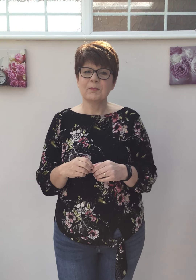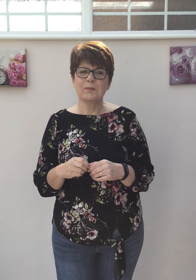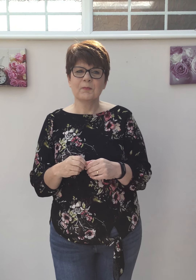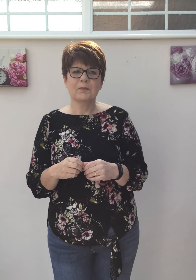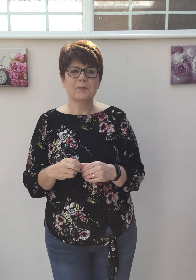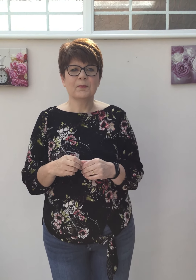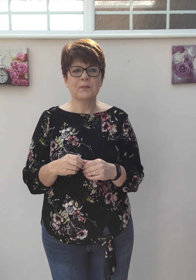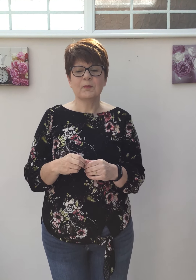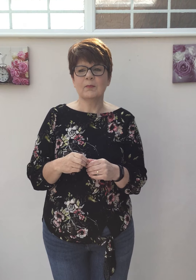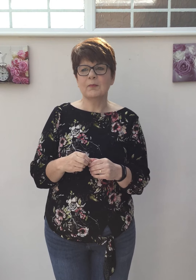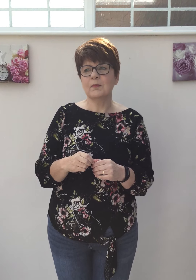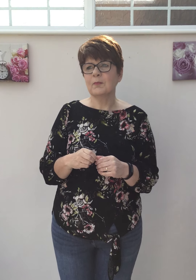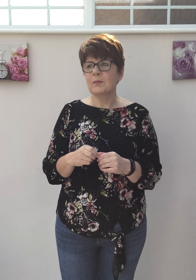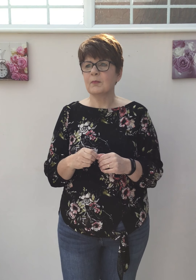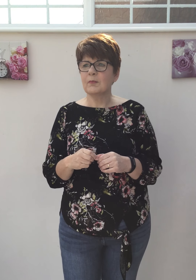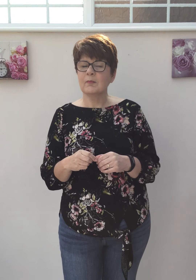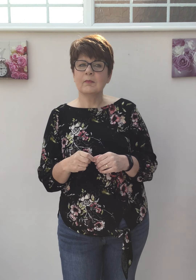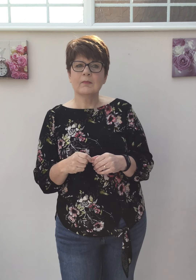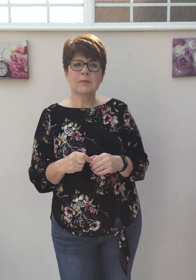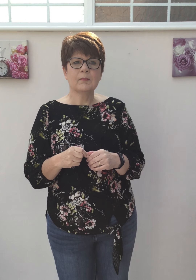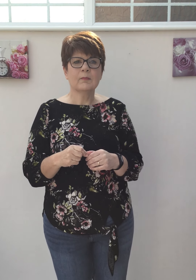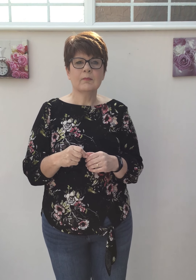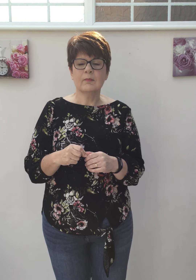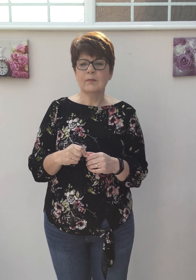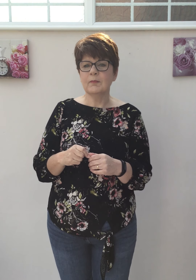Oh, man, I'll be mine